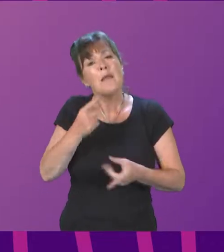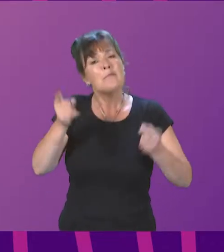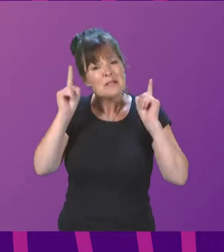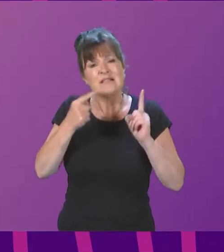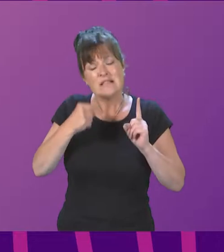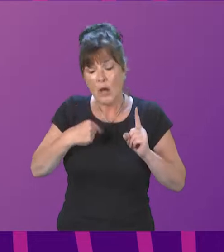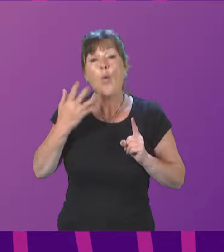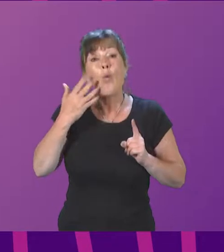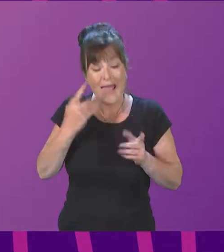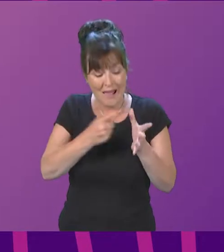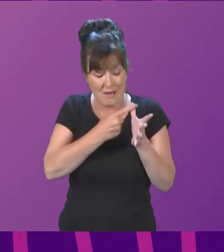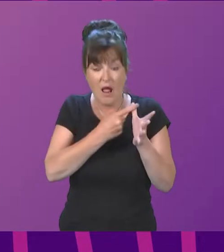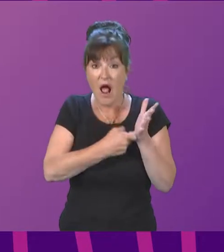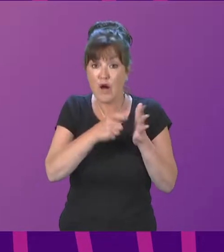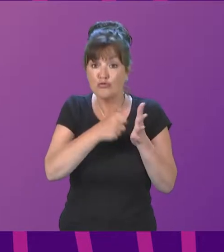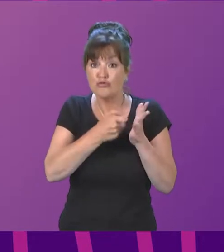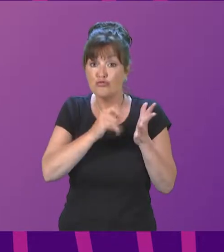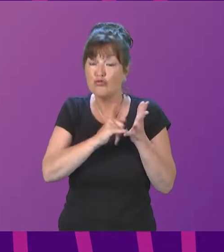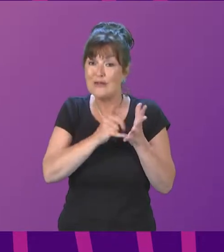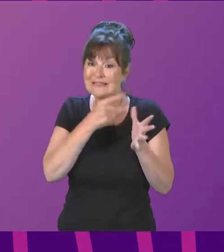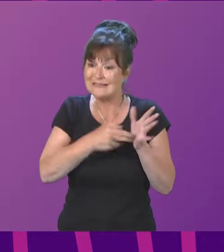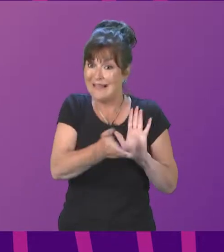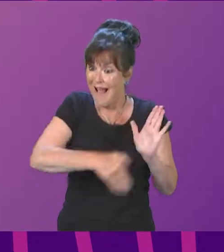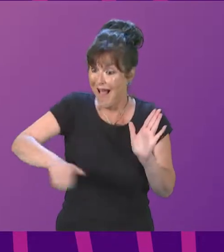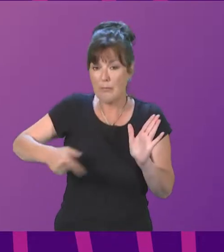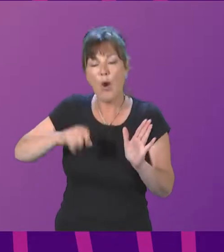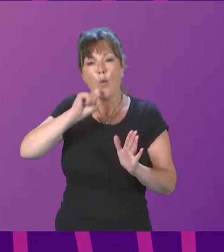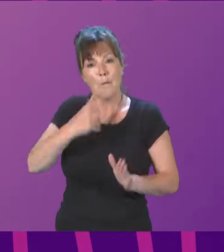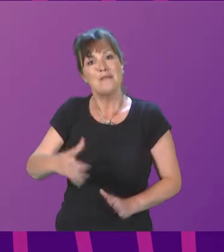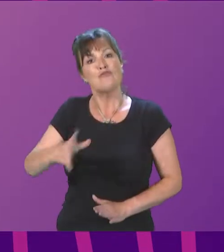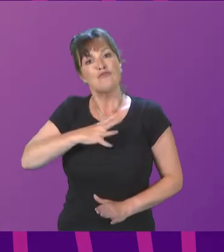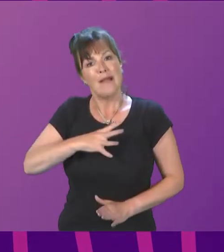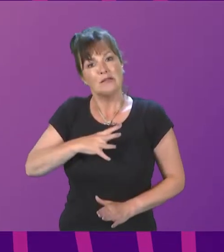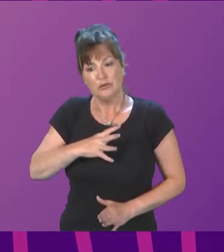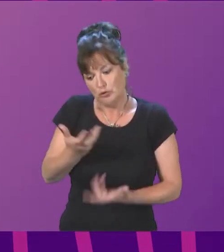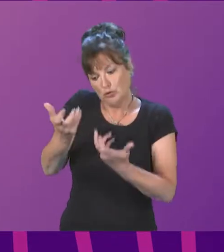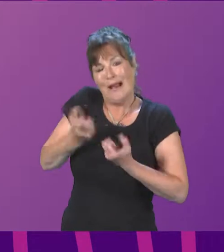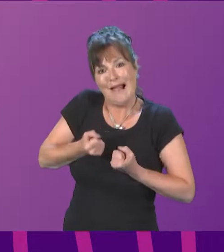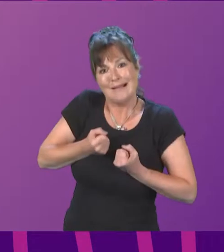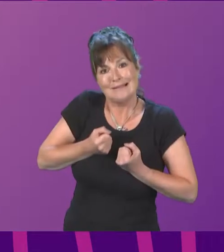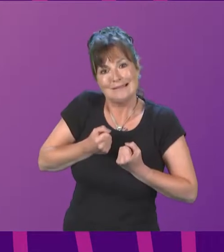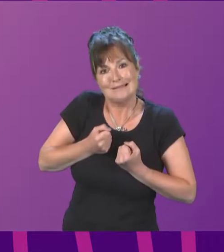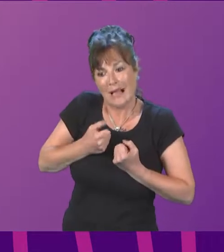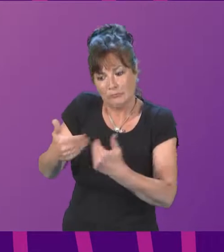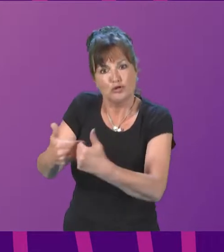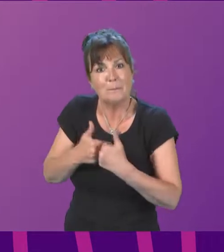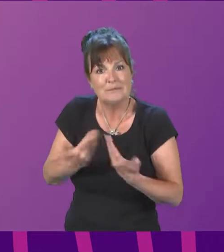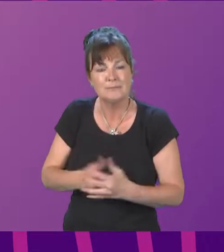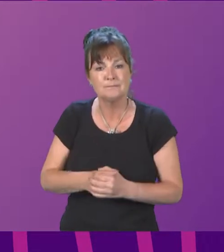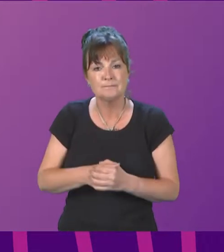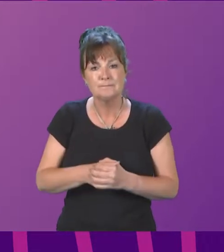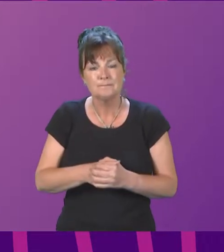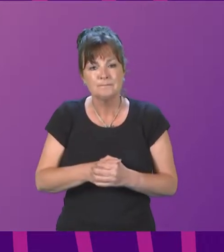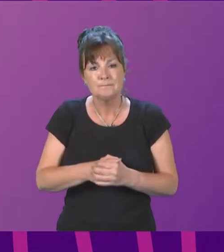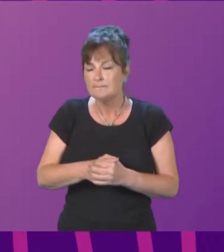Odrossan Harbour will be ready to take the Glensannex? Minister. The member will be aware that